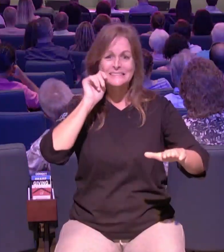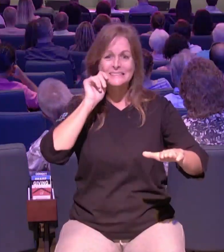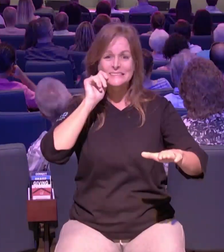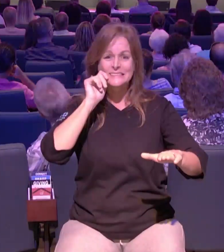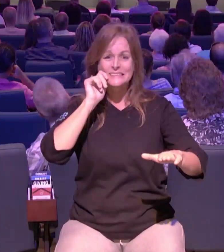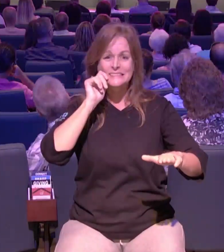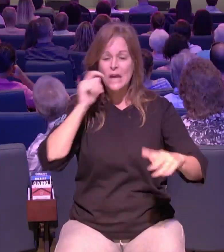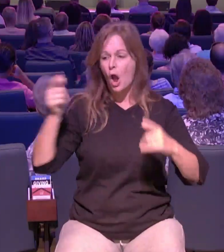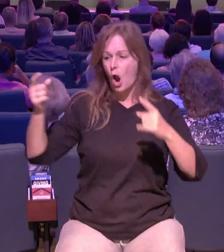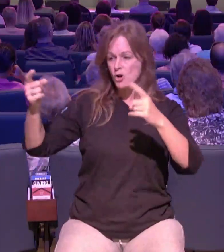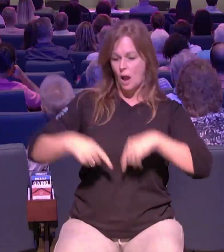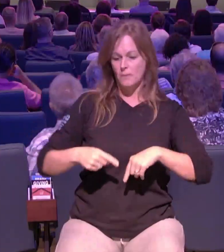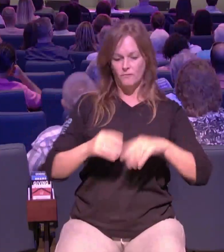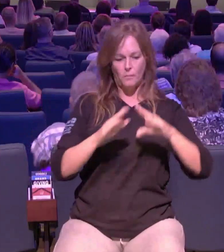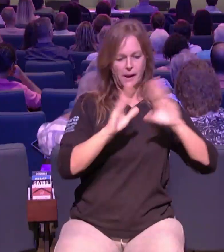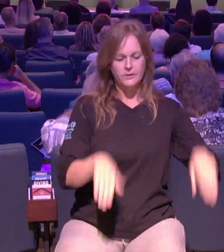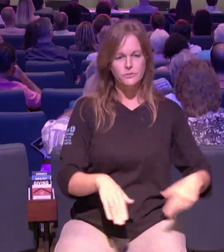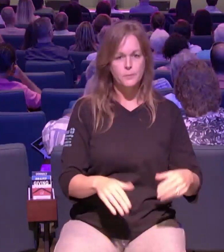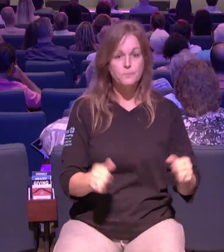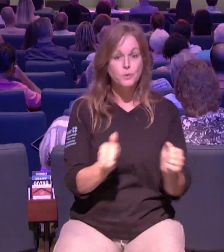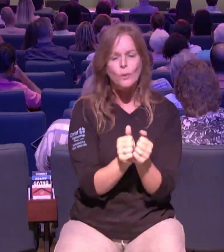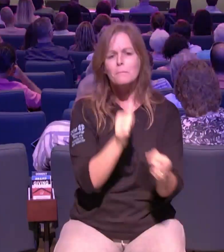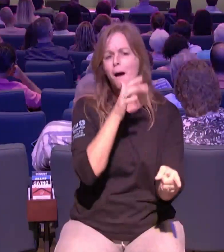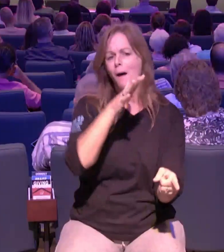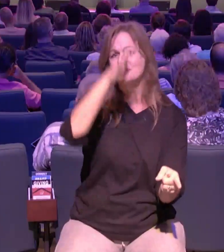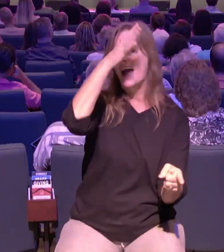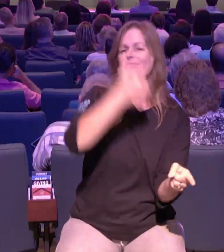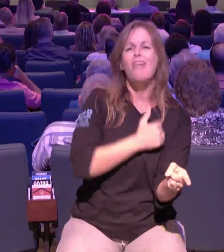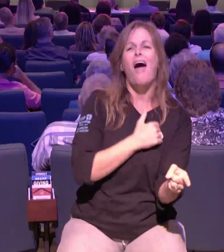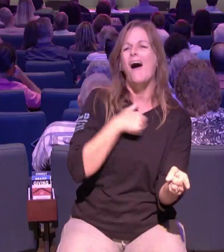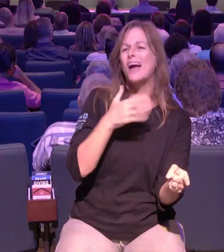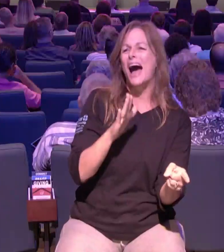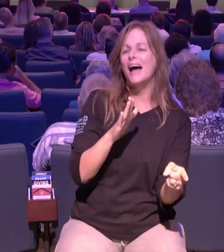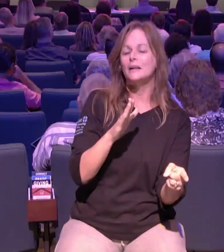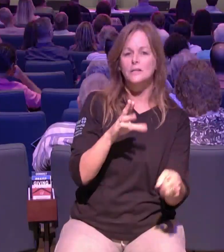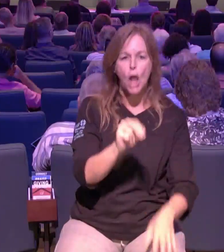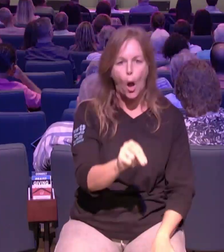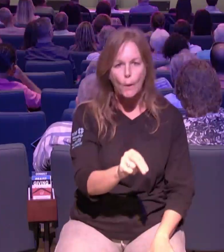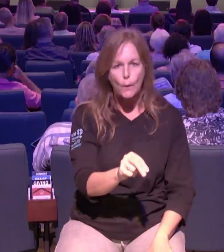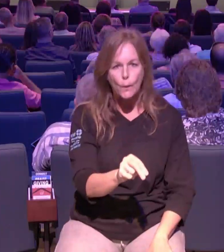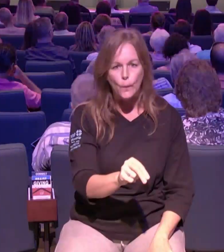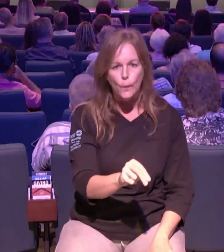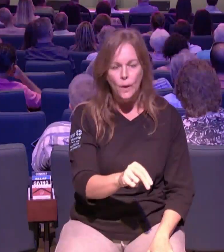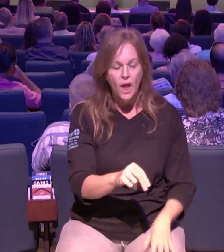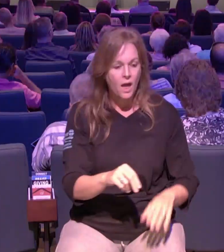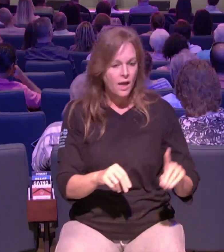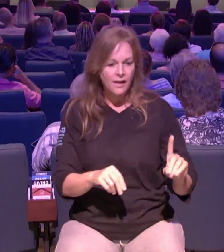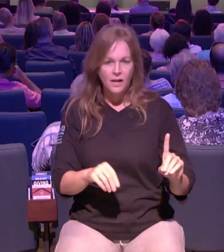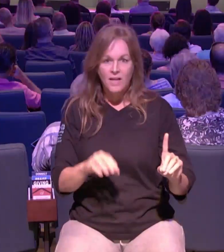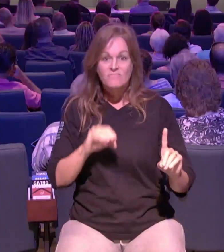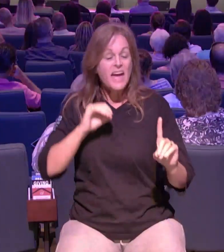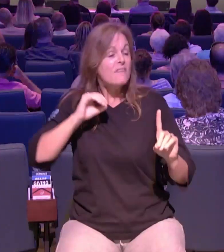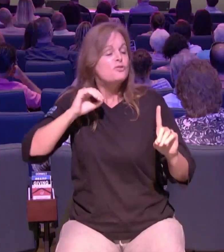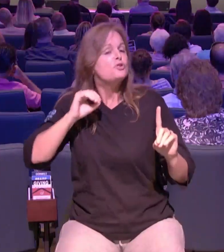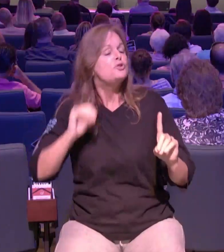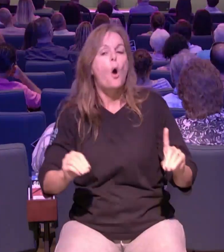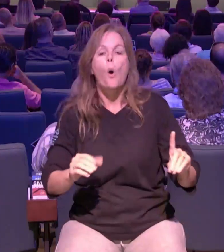from a godly home they have no godliness being spoken over their life they have no understanding of god and his word and so